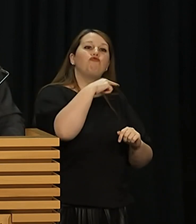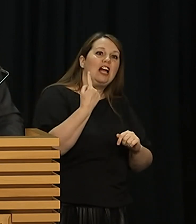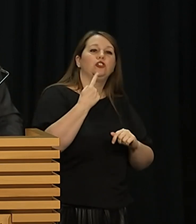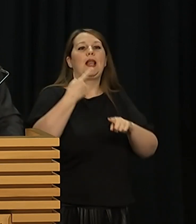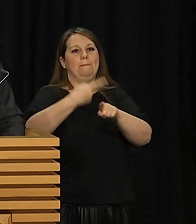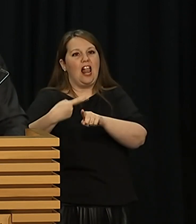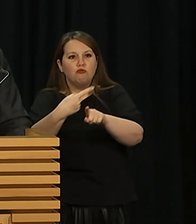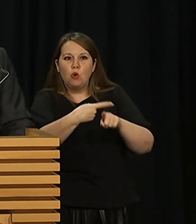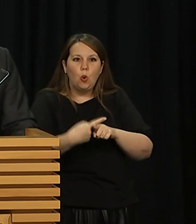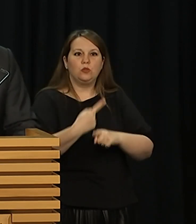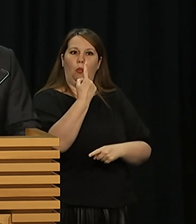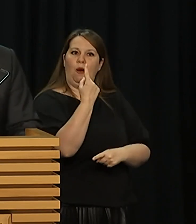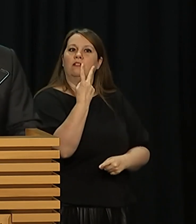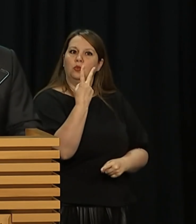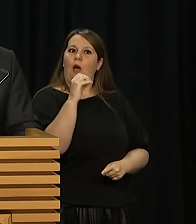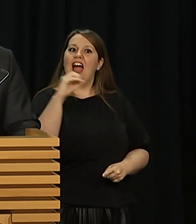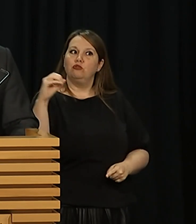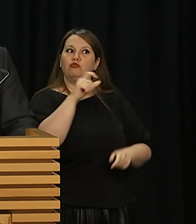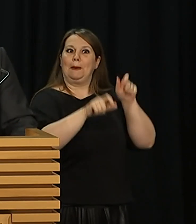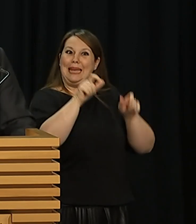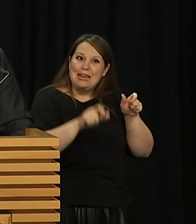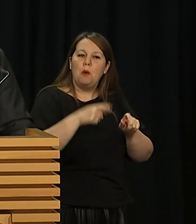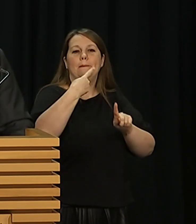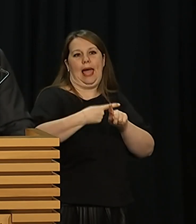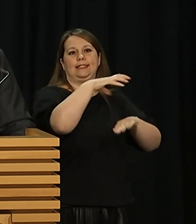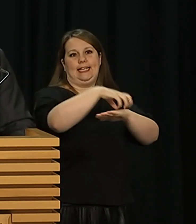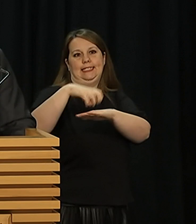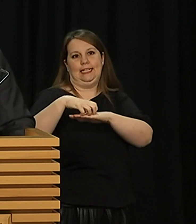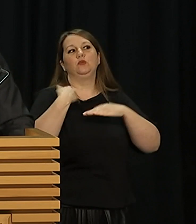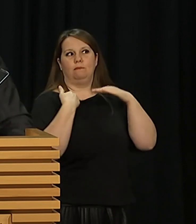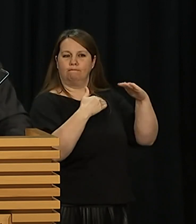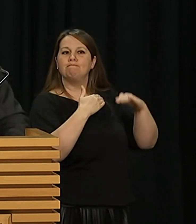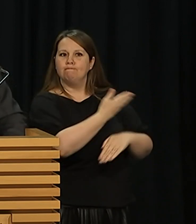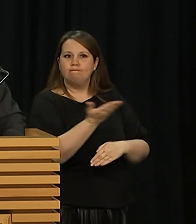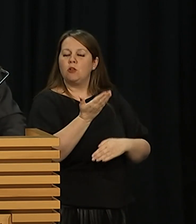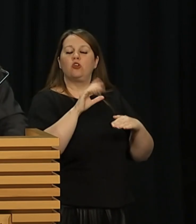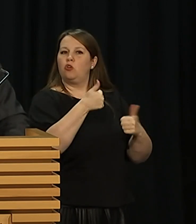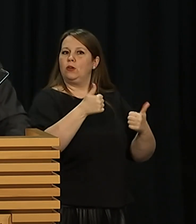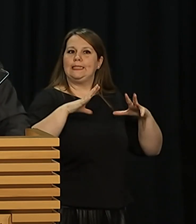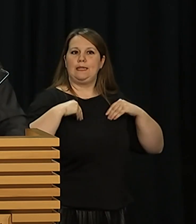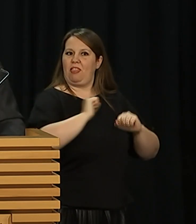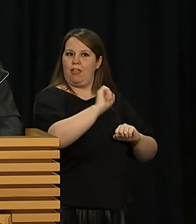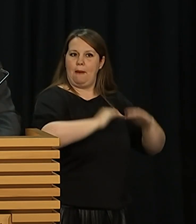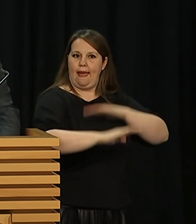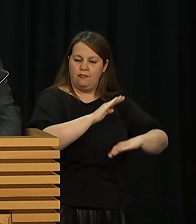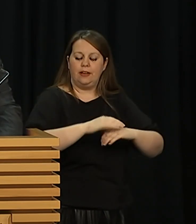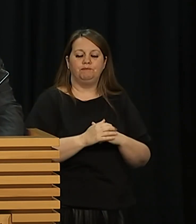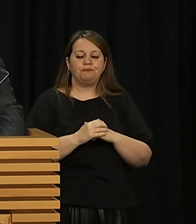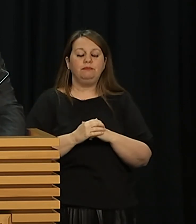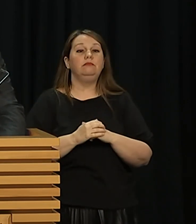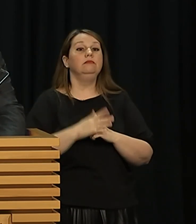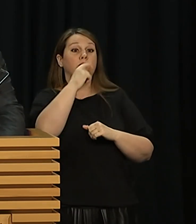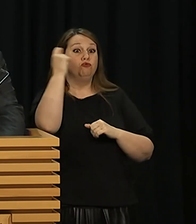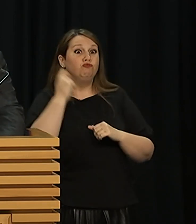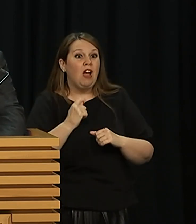alongside trade restrictions. The current situation for Ukraine, however, is one of a continuing battle, with winter approaching